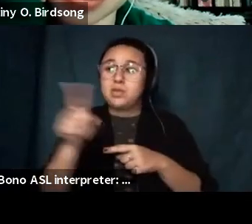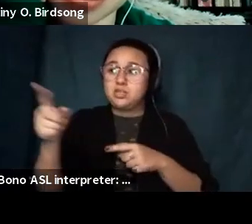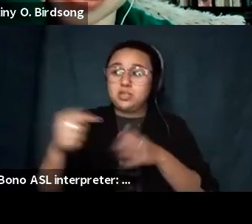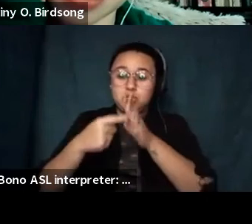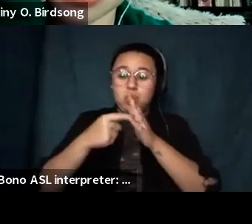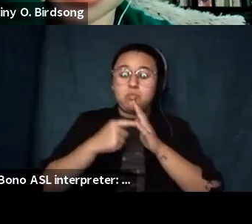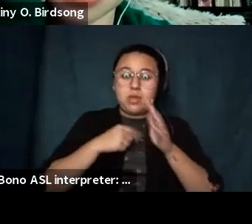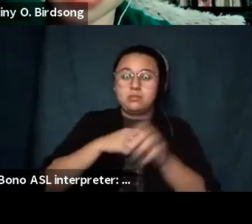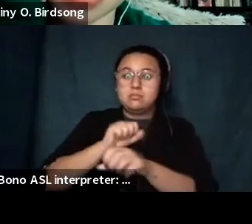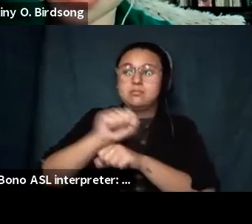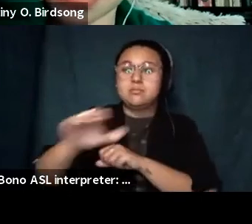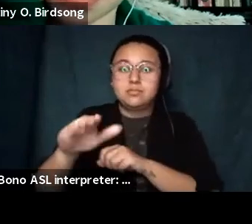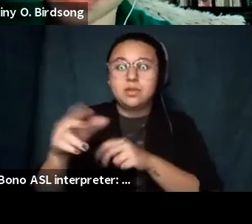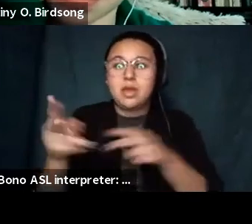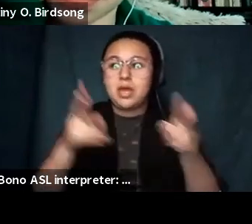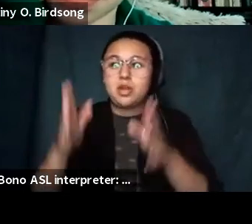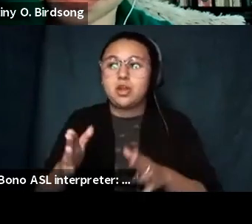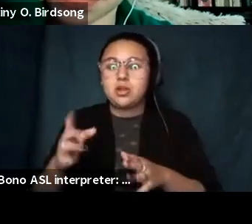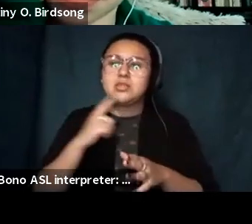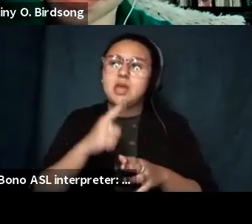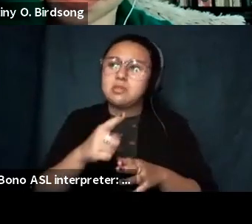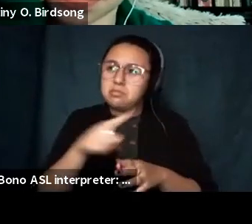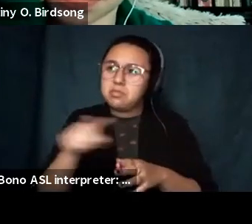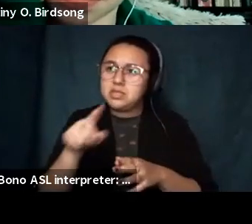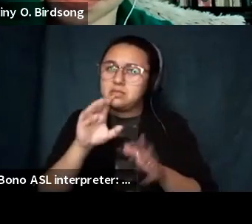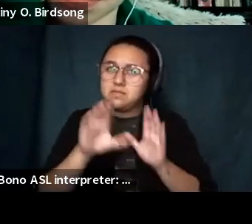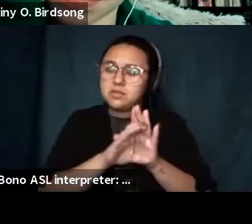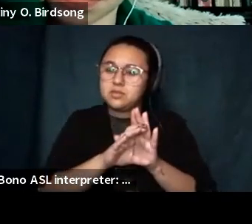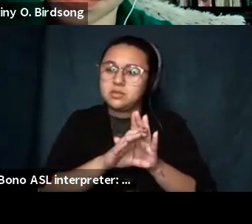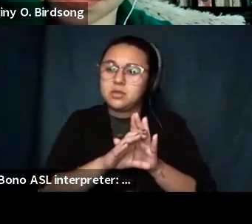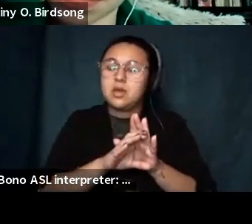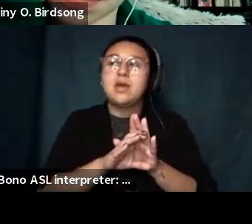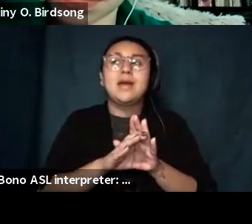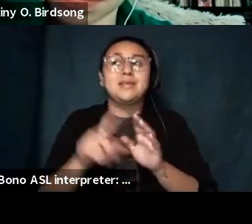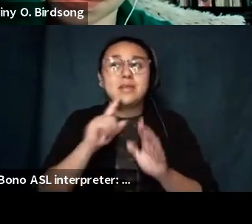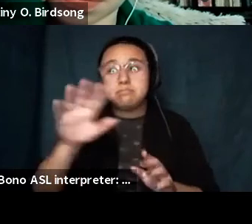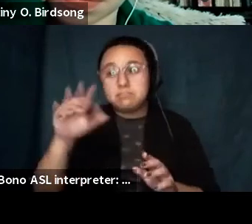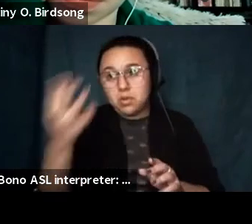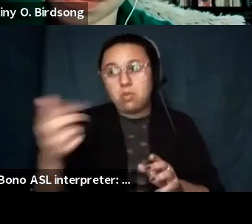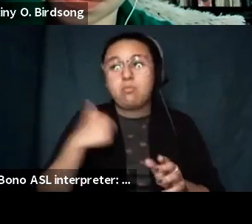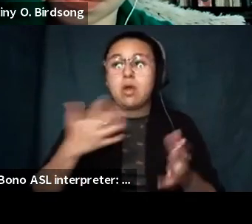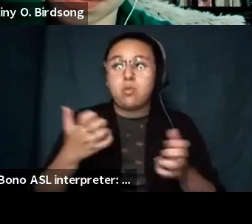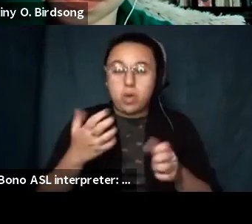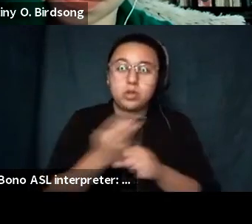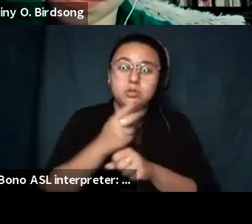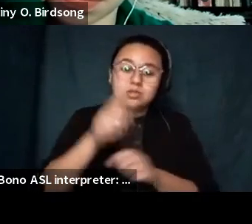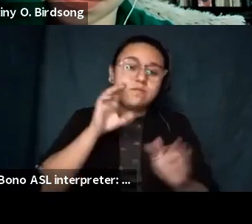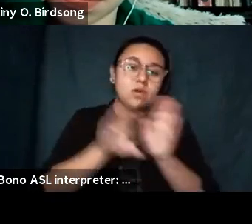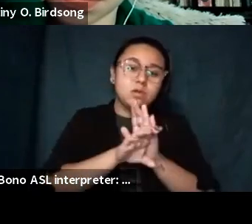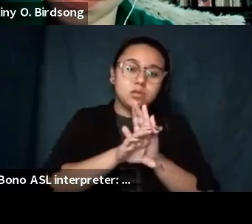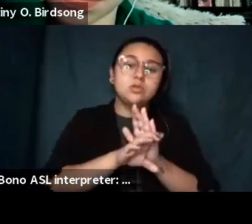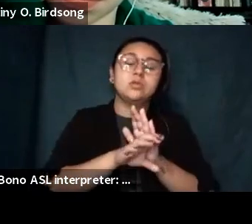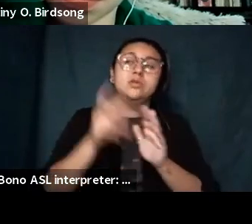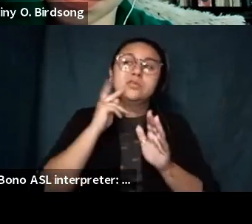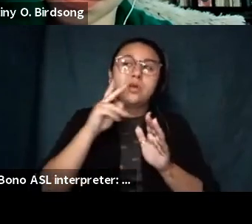these photos and i said great i want to use this photo um which is a woman who you can only see from kind of the the the face